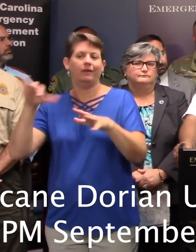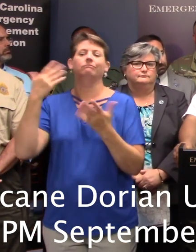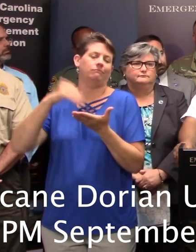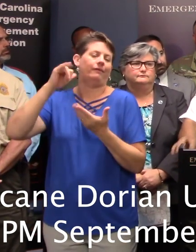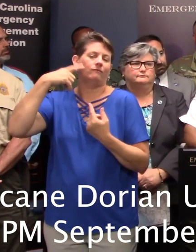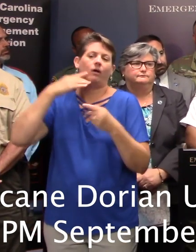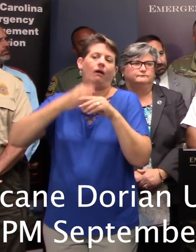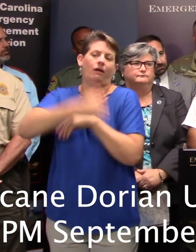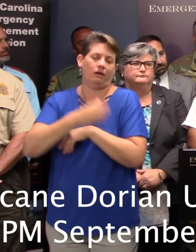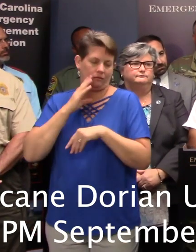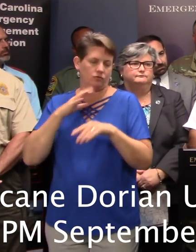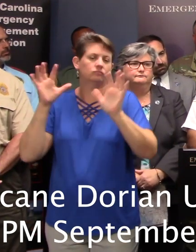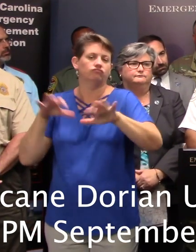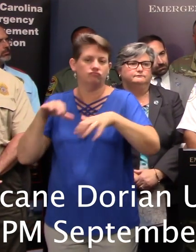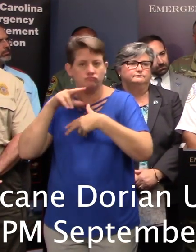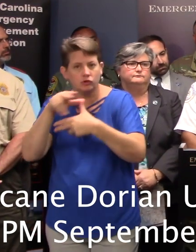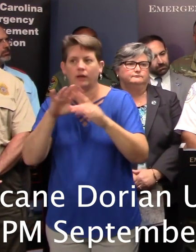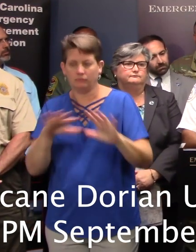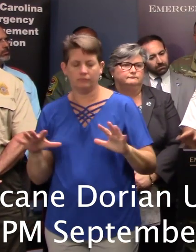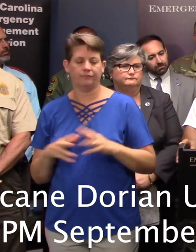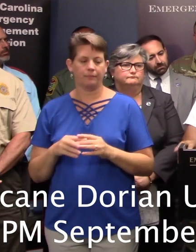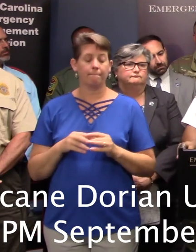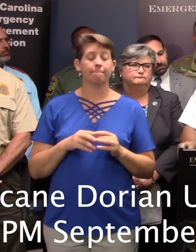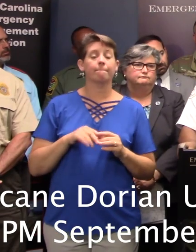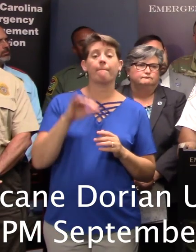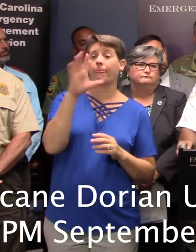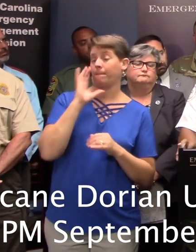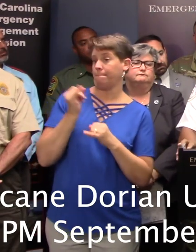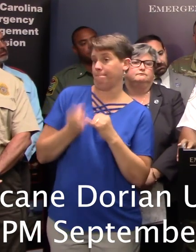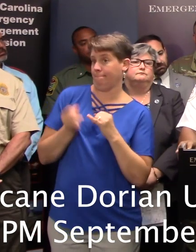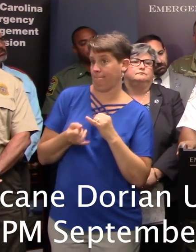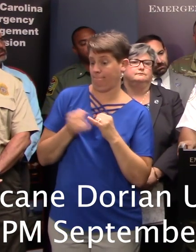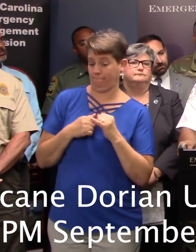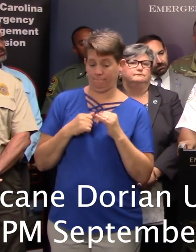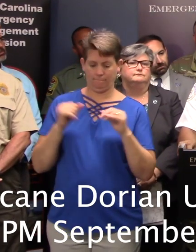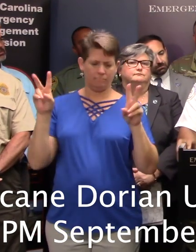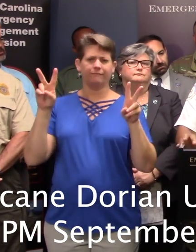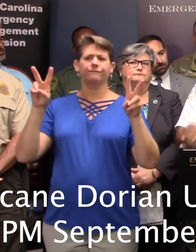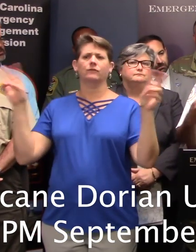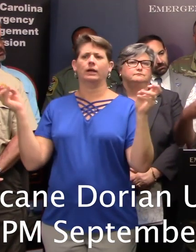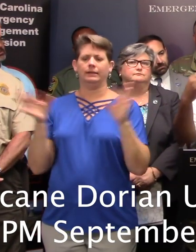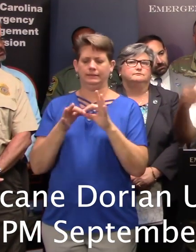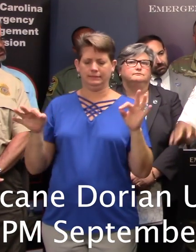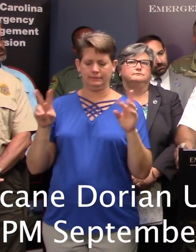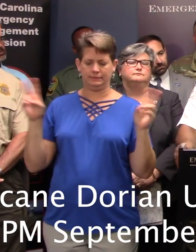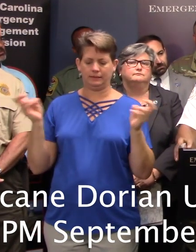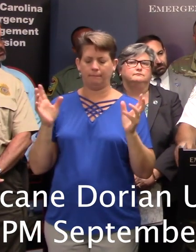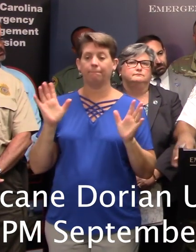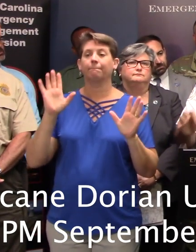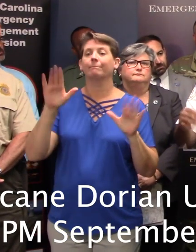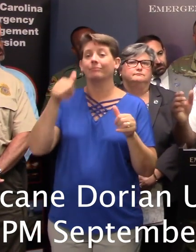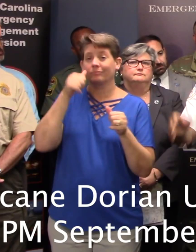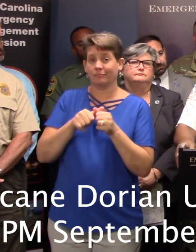response. And I would like to end on the phrase, the phrase, turn around,